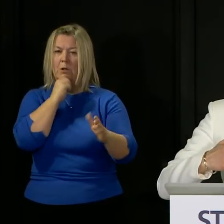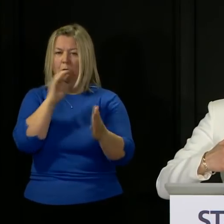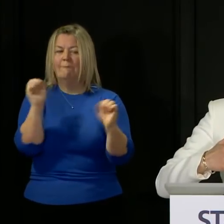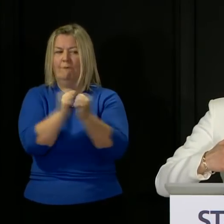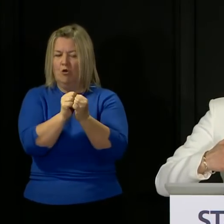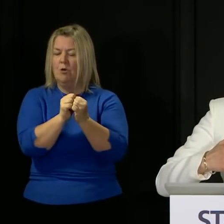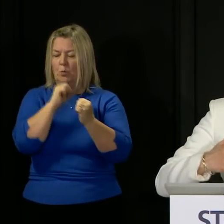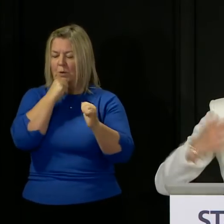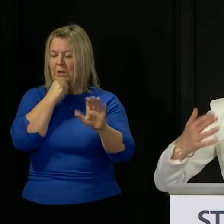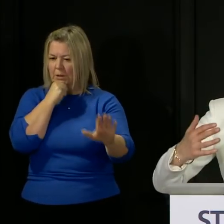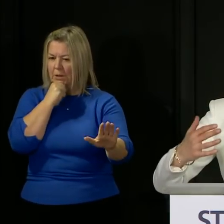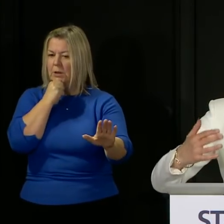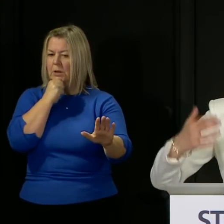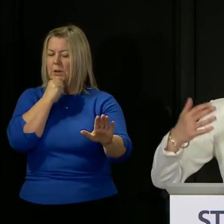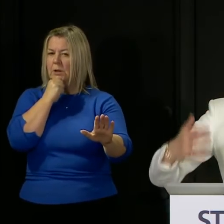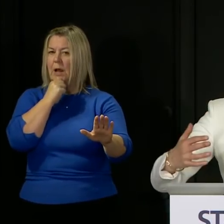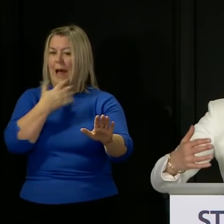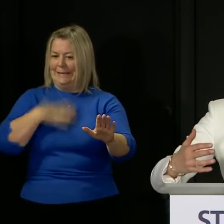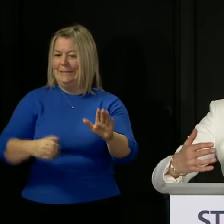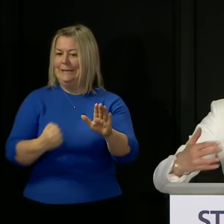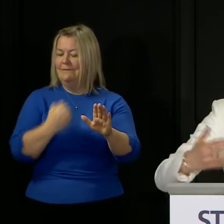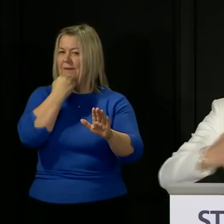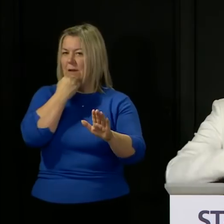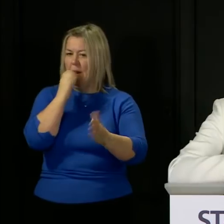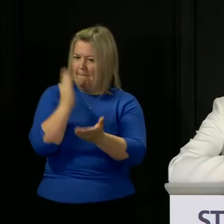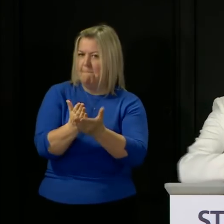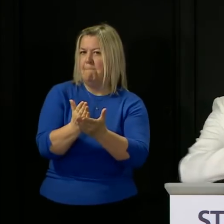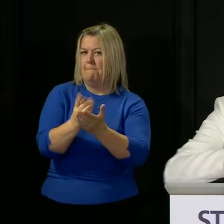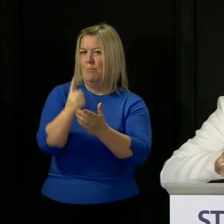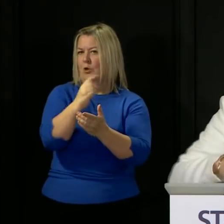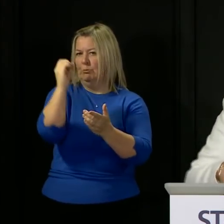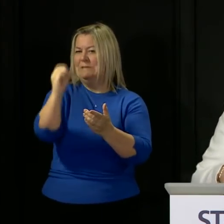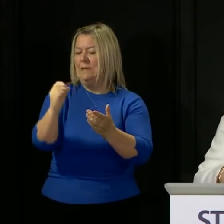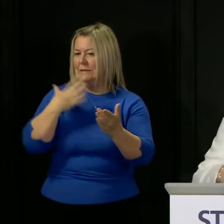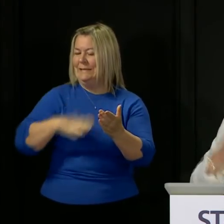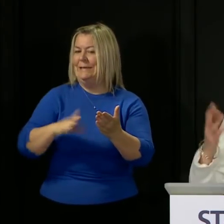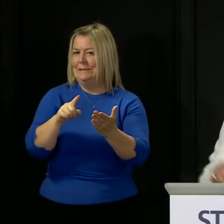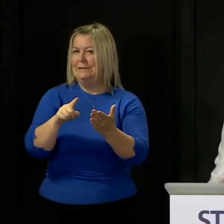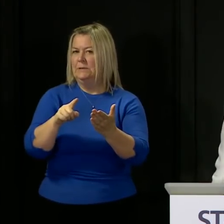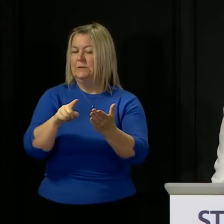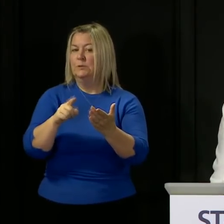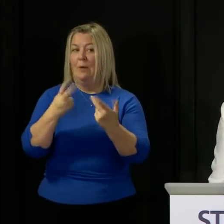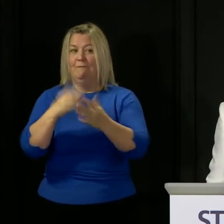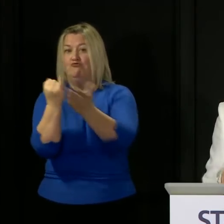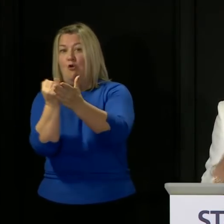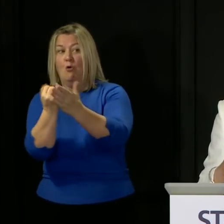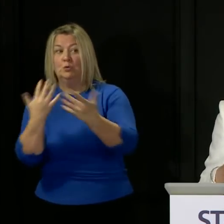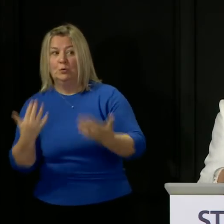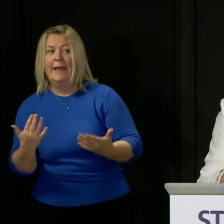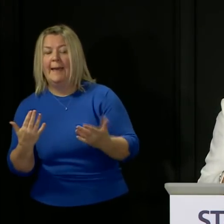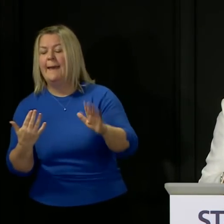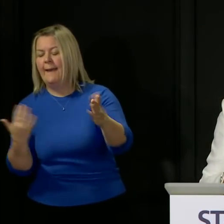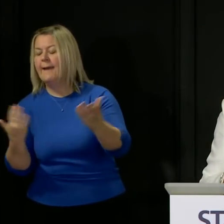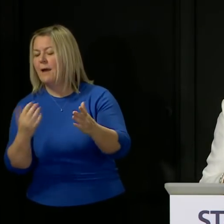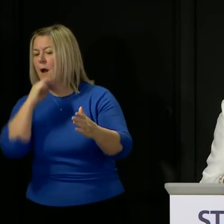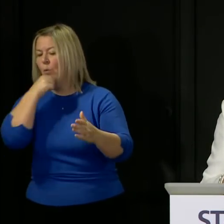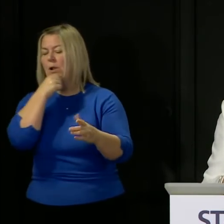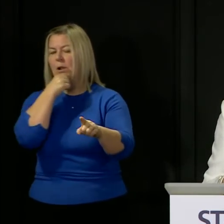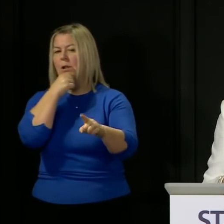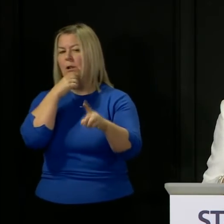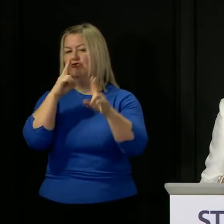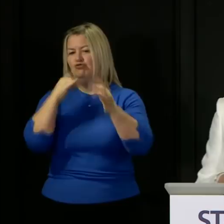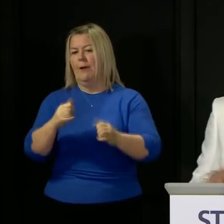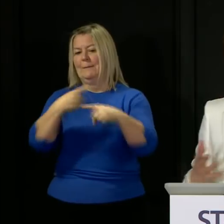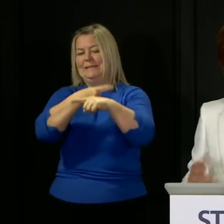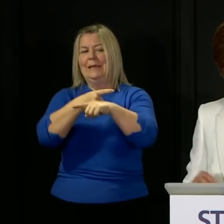figures reflect the increase from the day before and if today's don't do that then it may be that there's just an error there but I would need